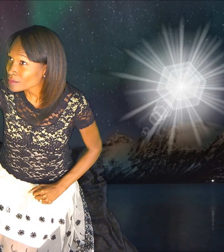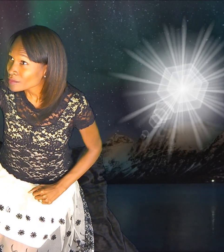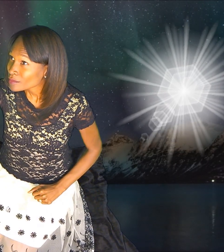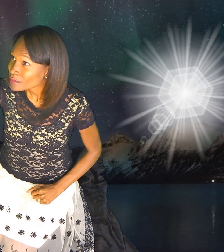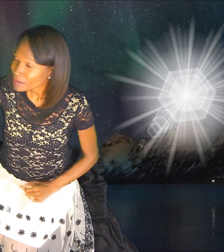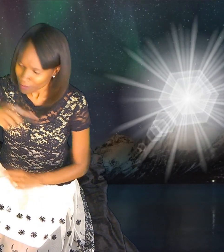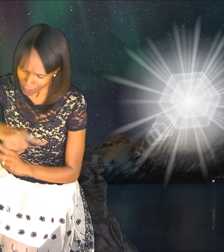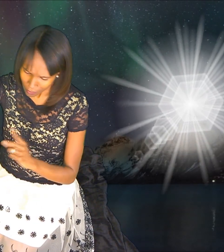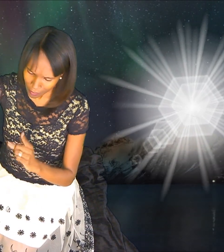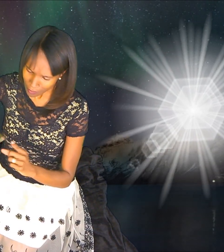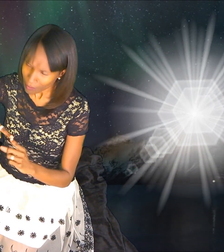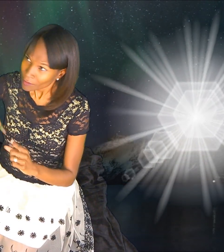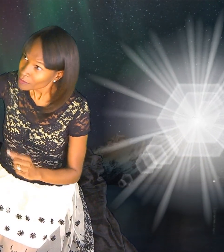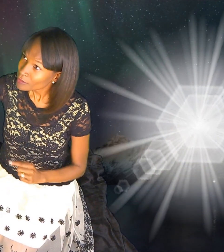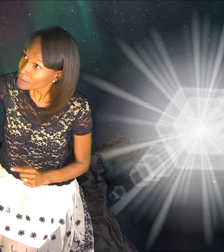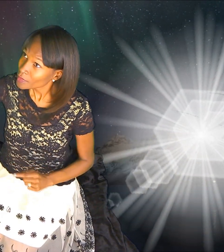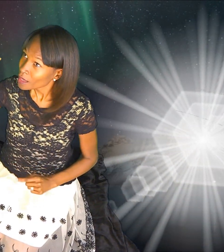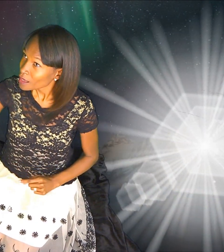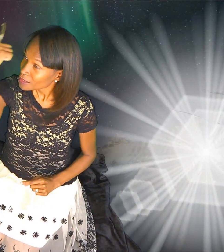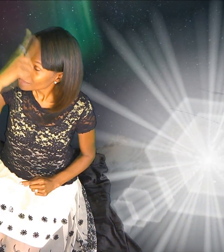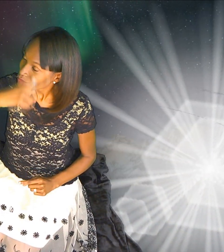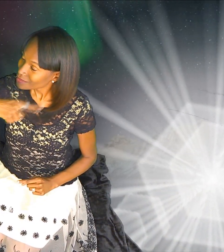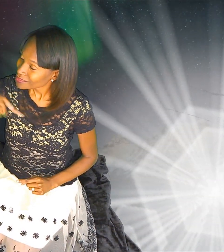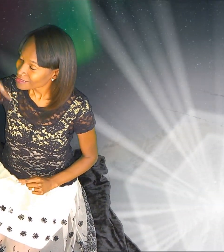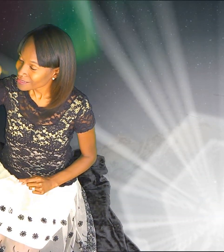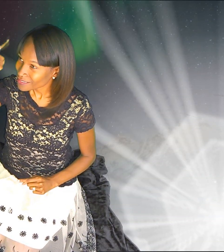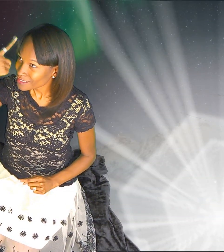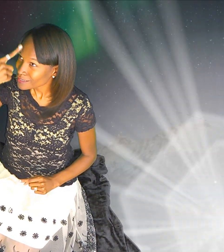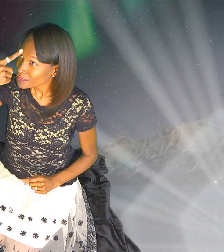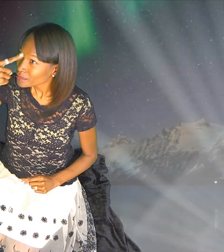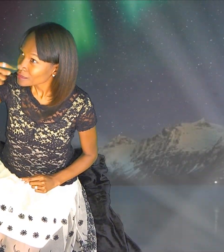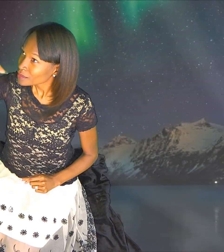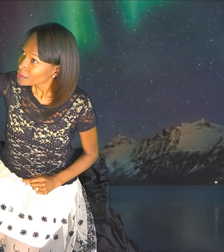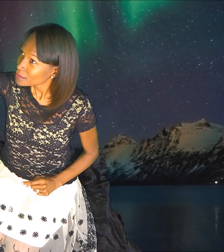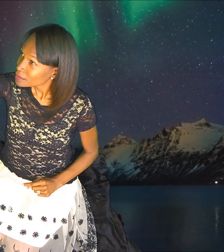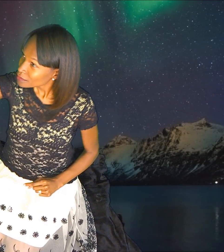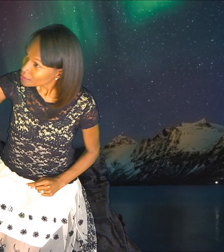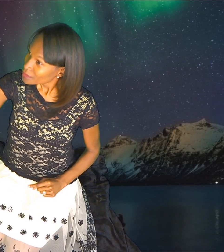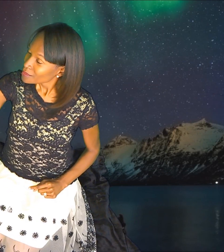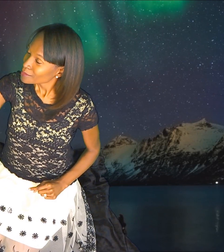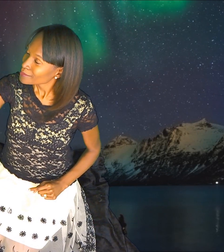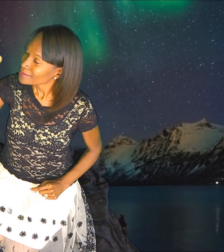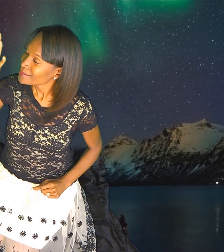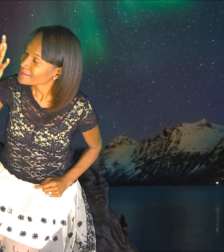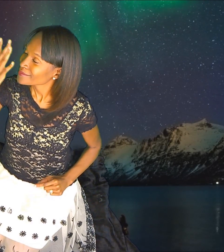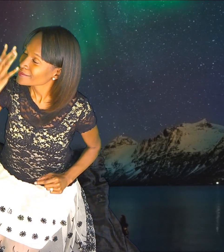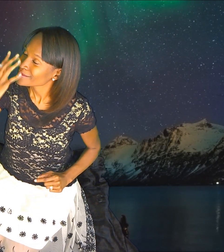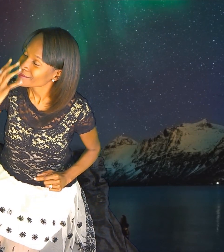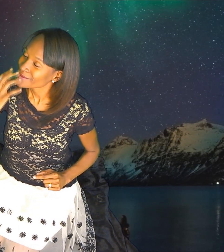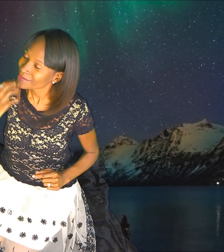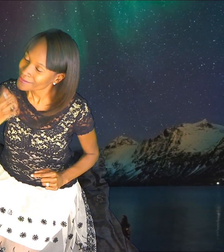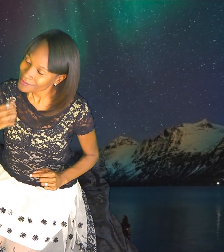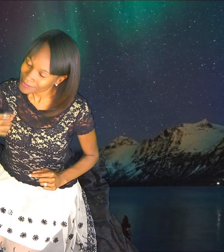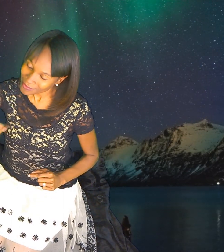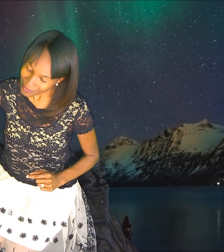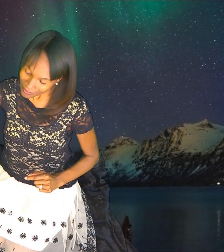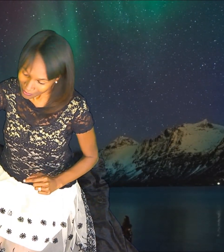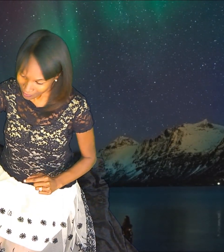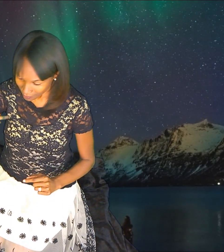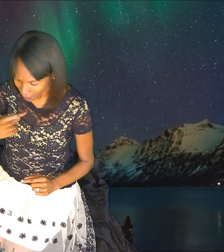your face is before me I can only